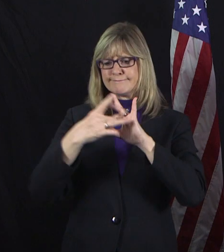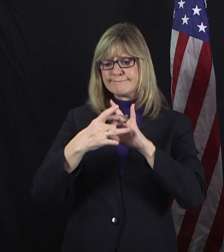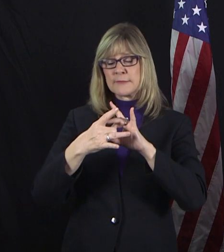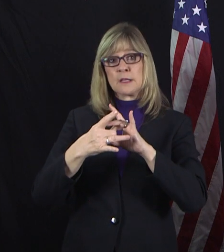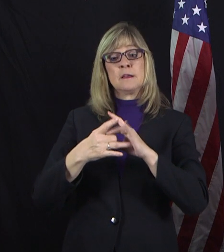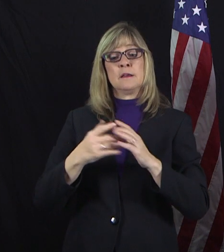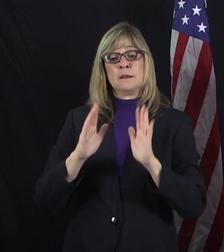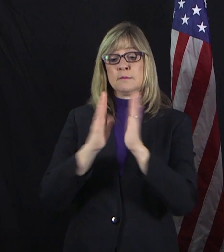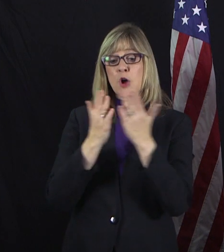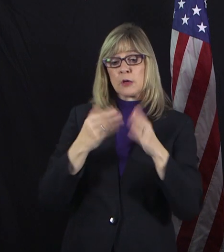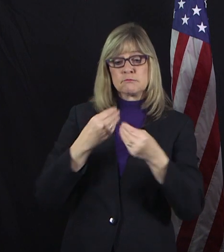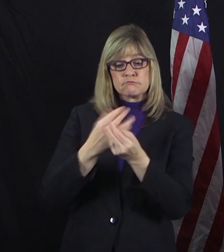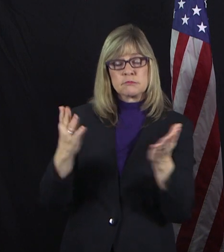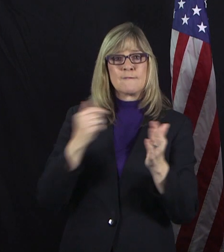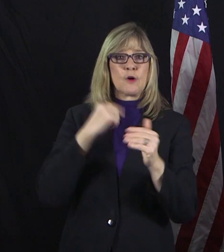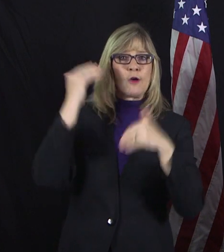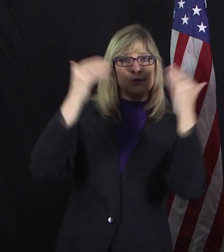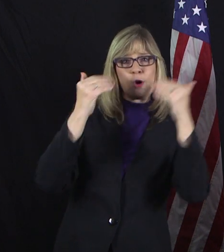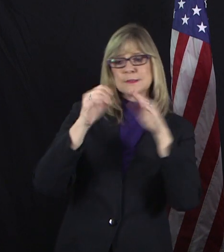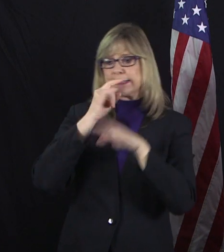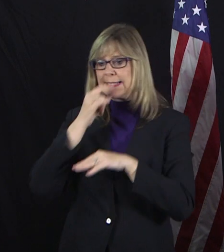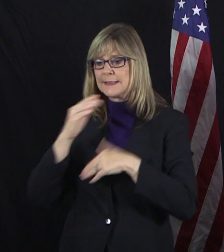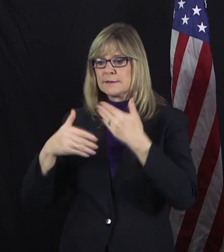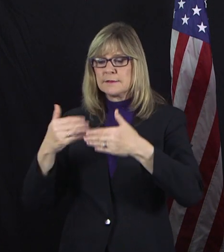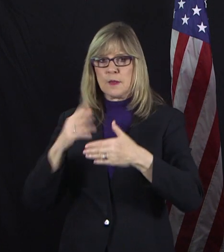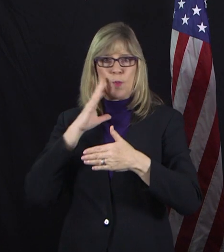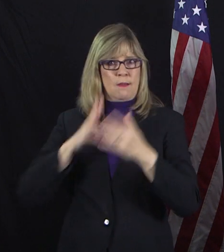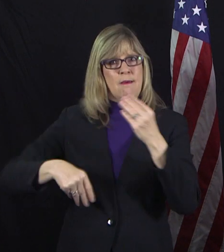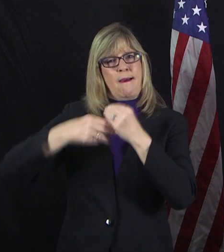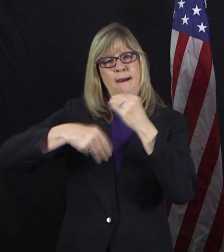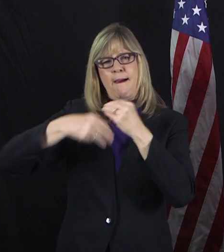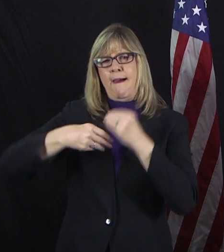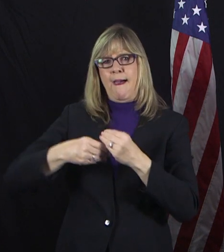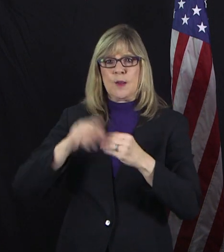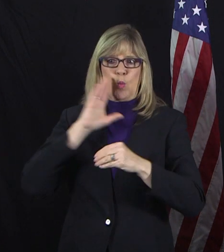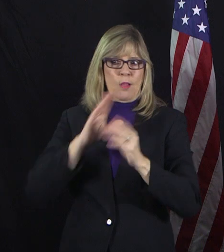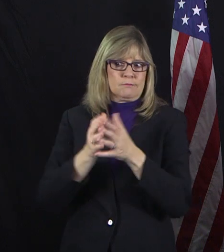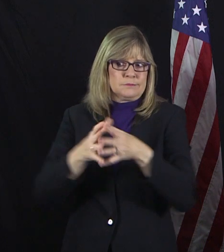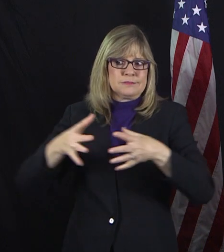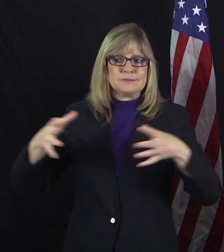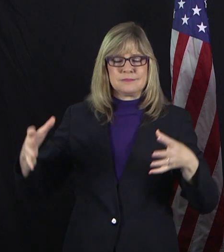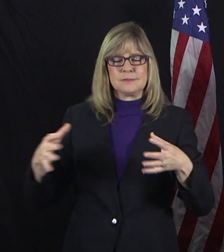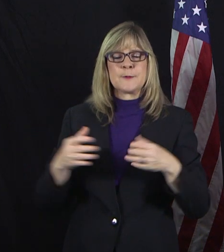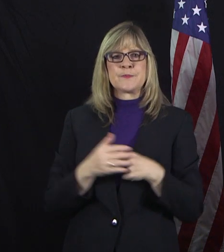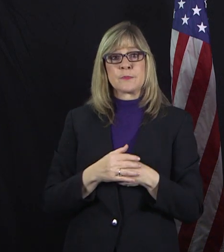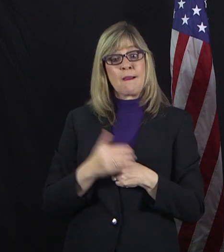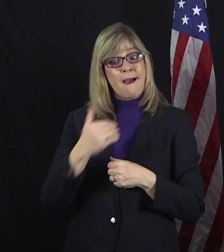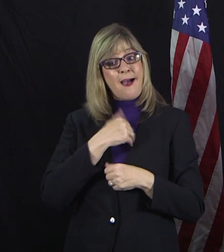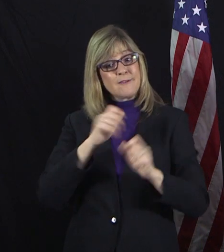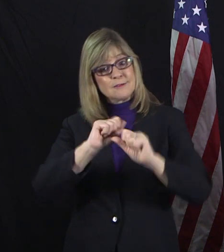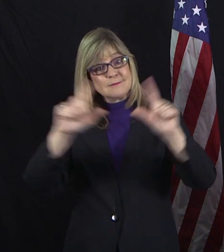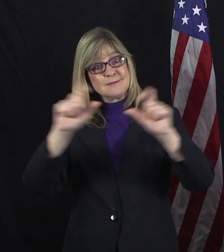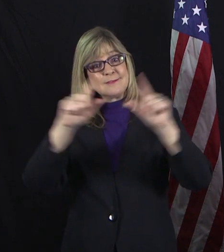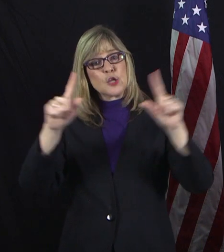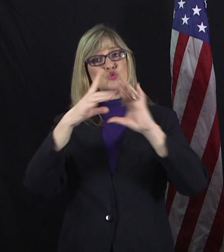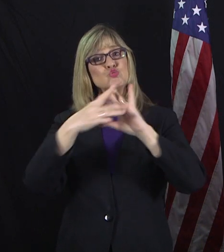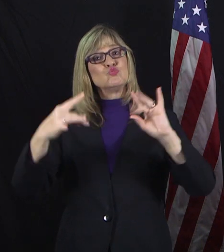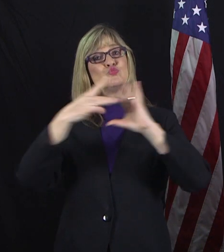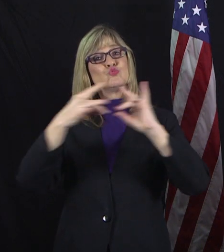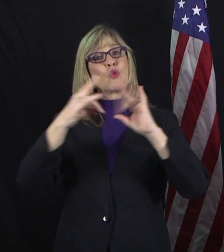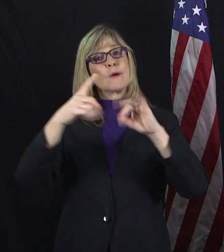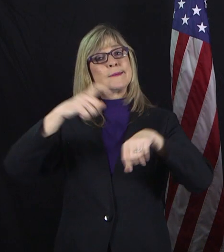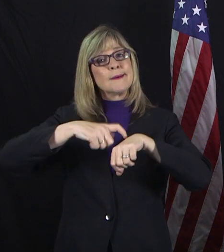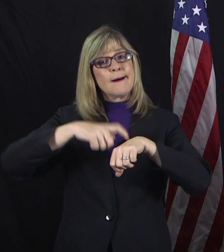it's only going to grow over the next week. Not only are we putting story times up there, we have your favorite librarians reading